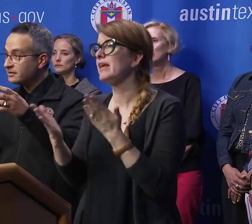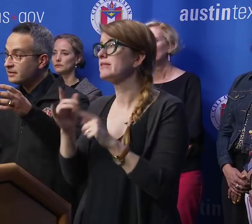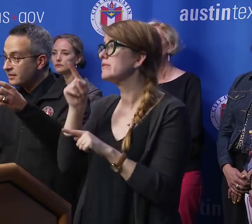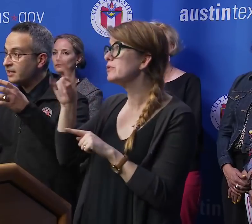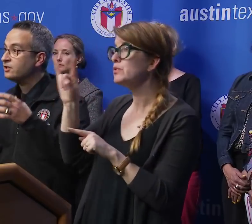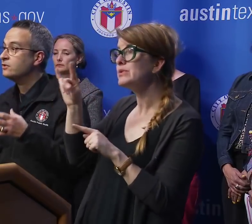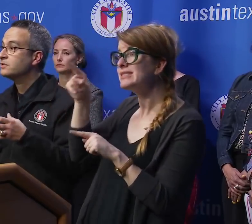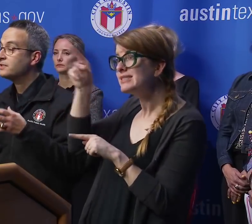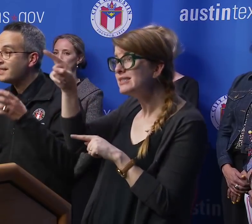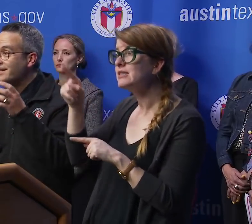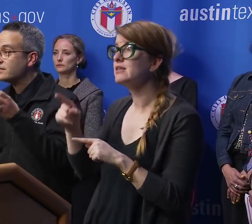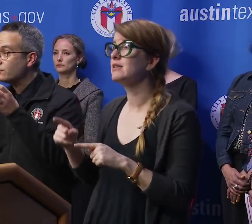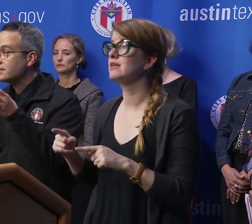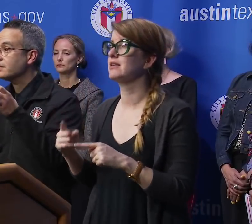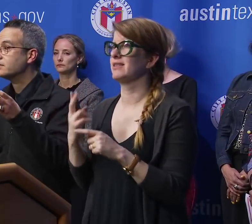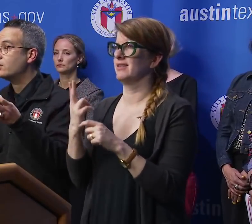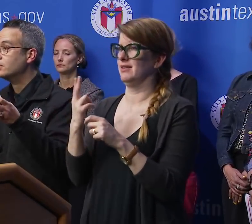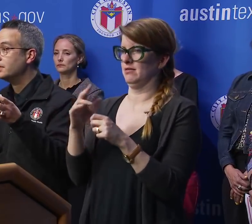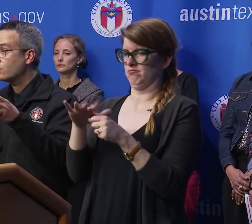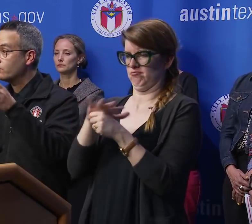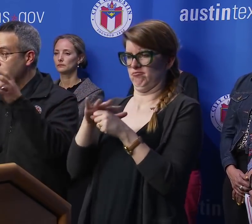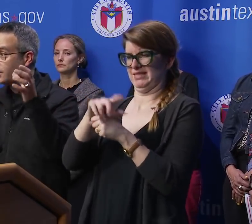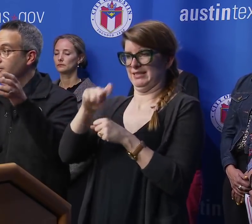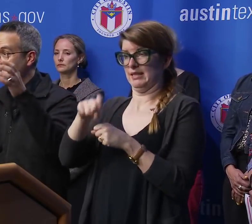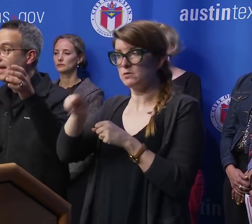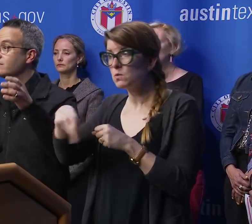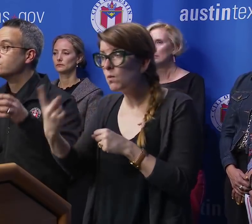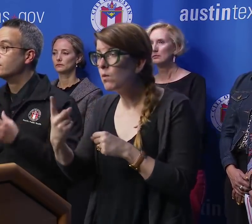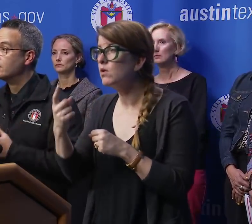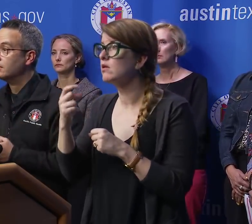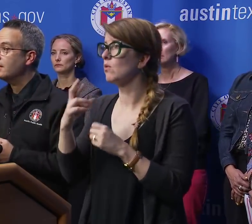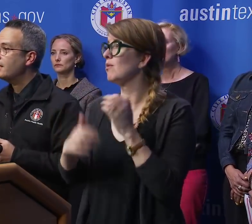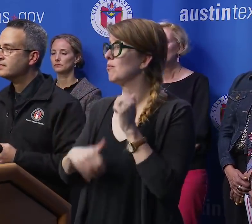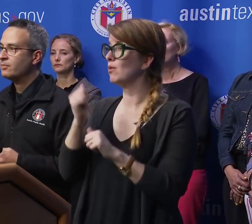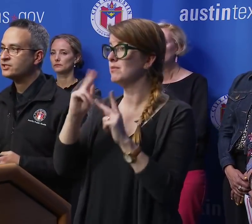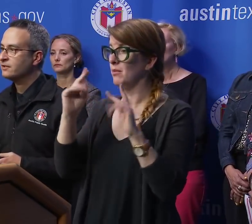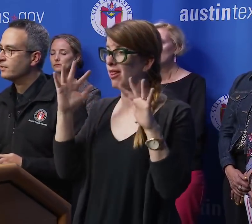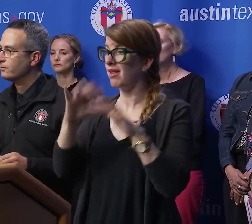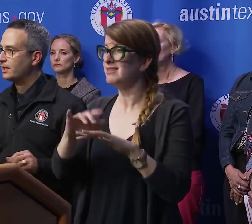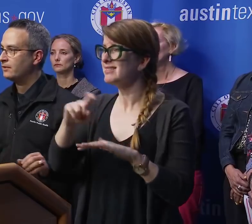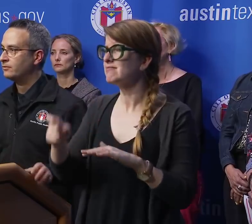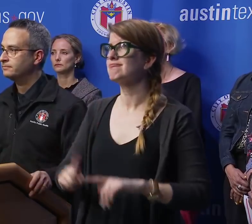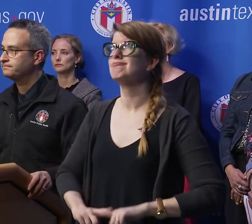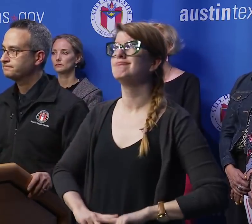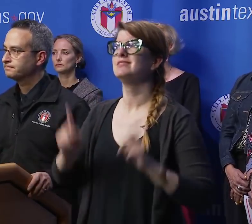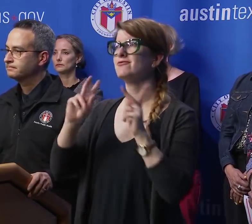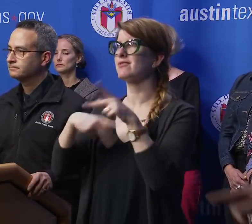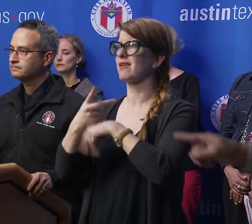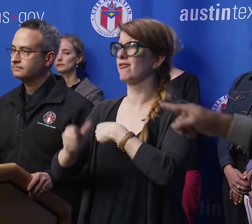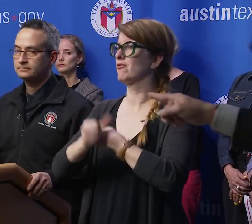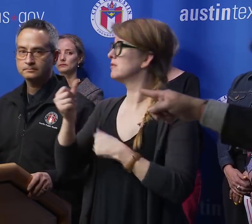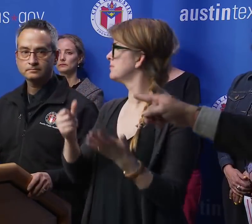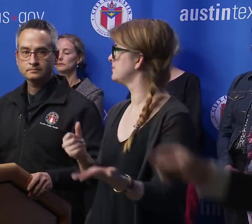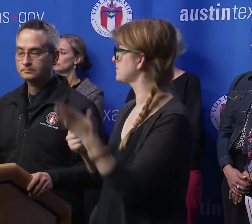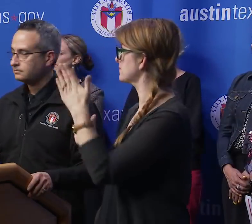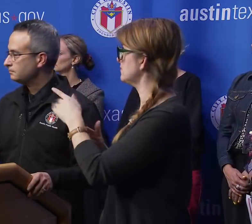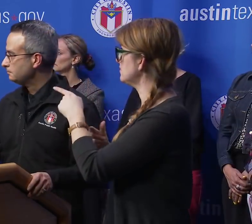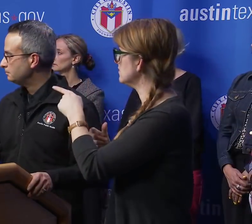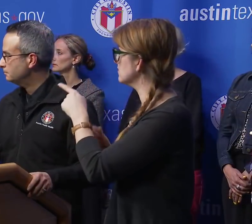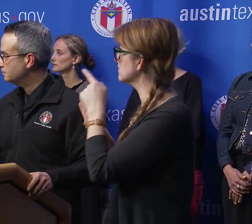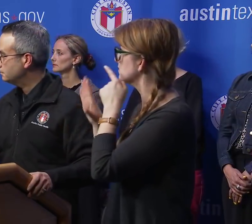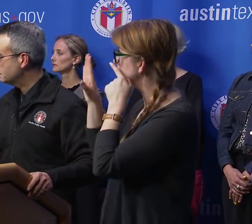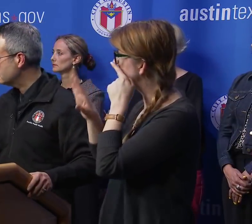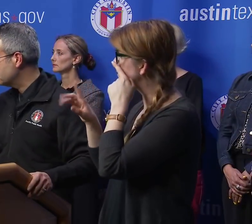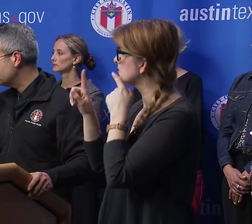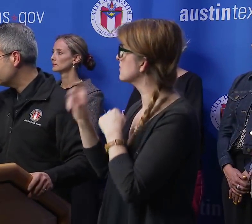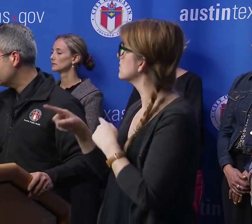of Texas that use Texas residents only, or, you know, the vast majority are, it's a much different threat level. Okay, over here. Do the city of